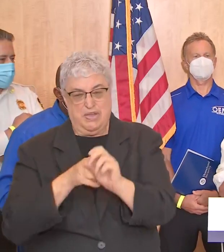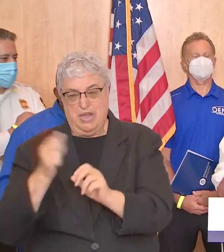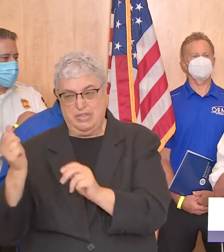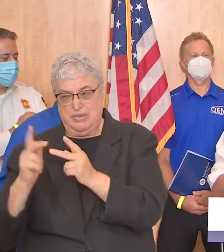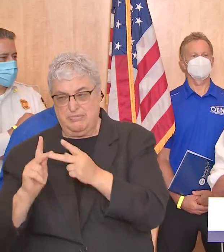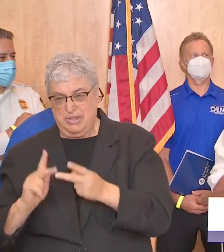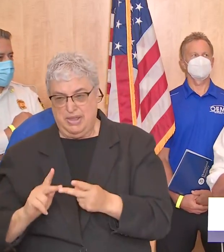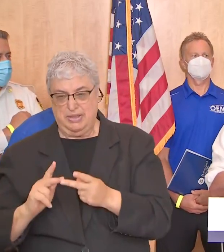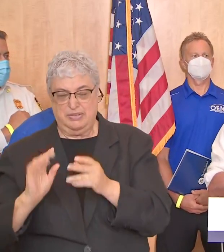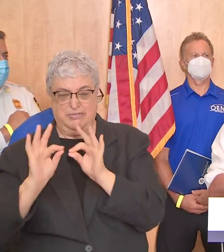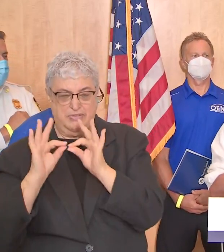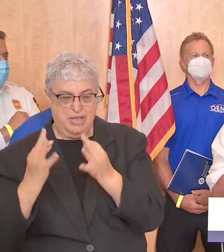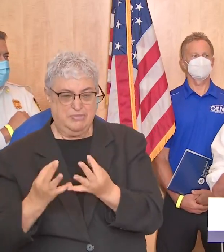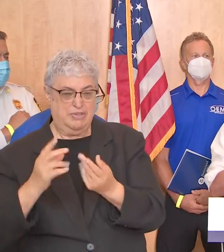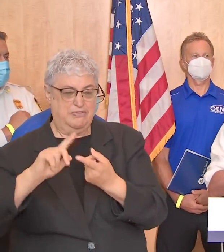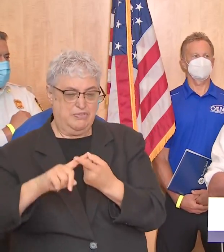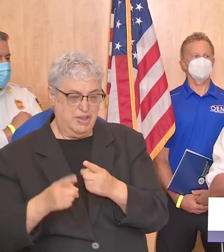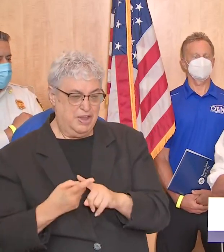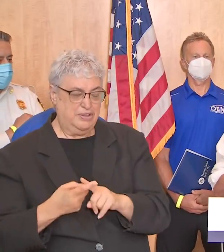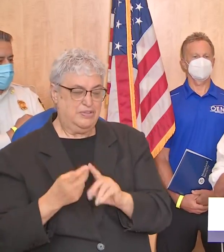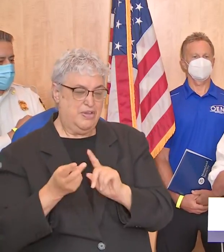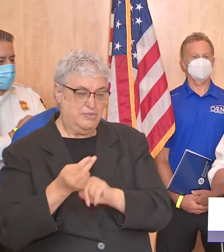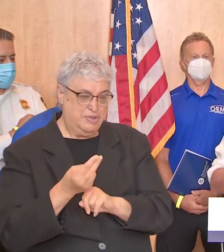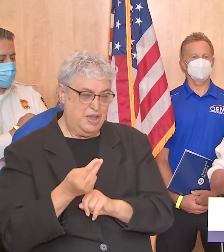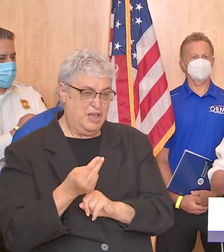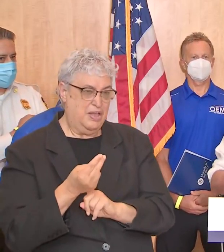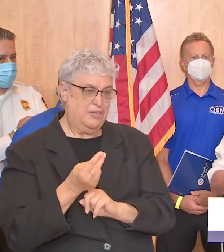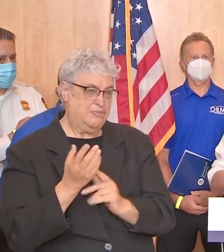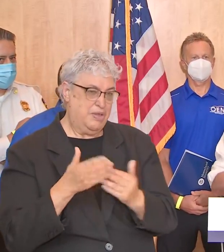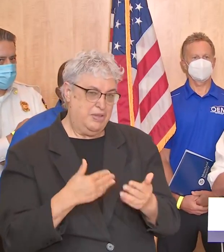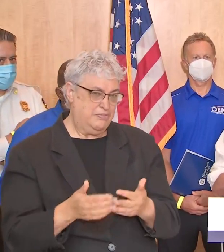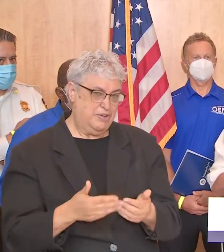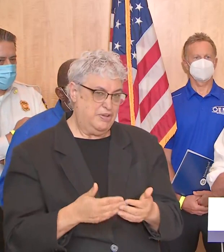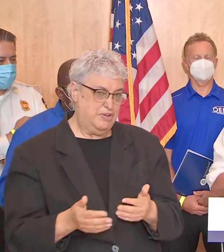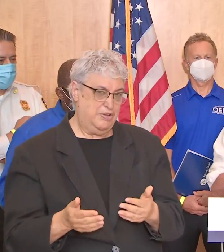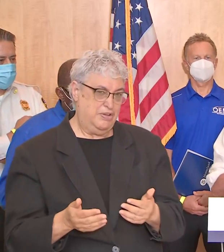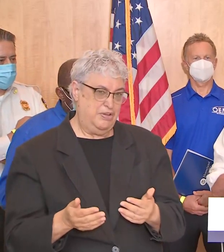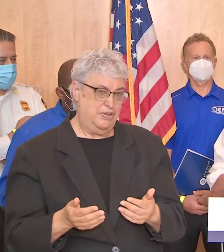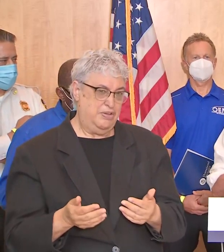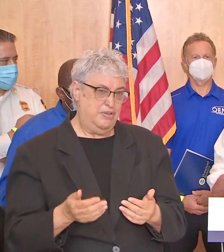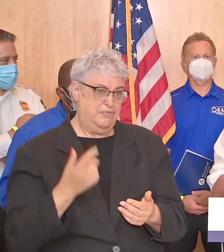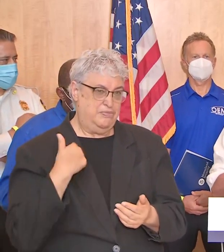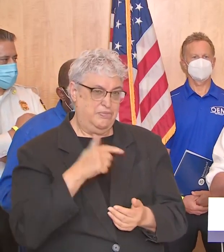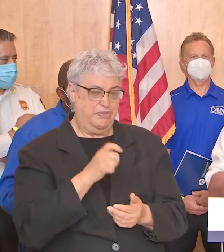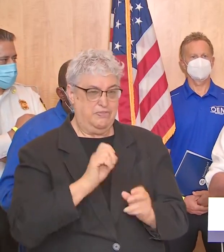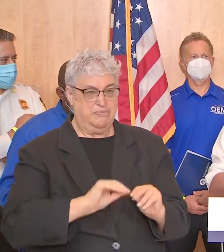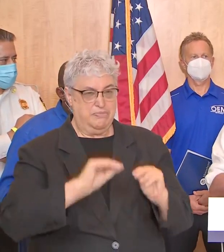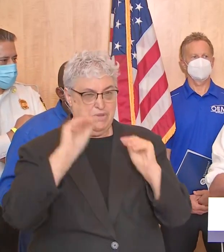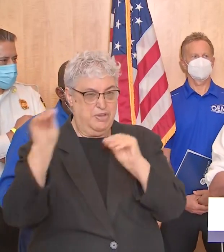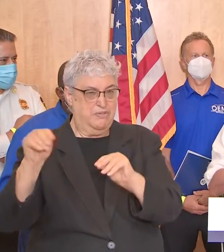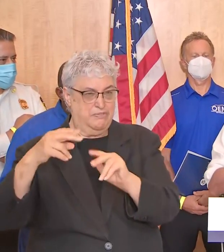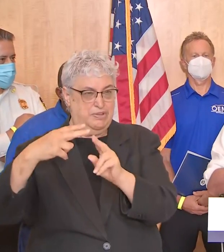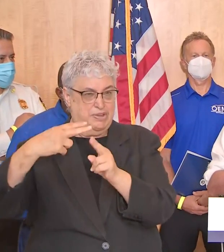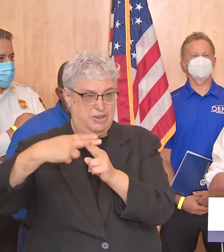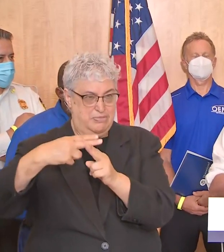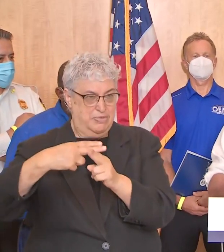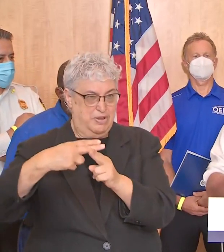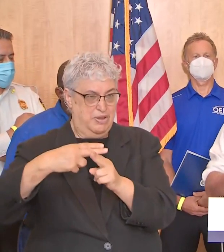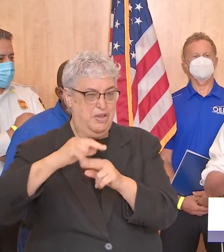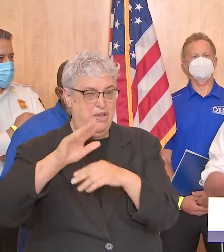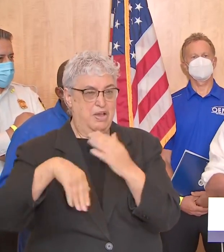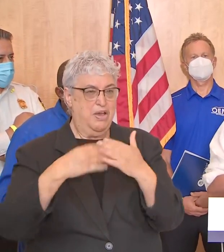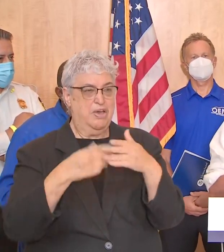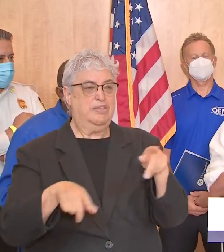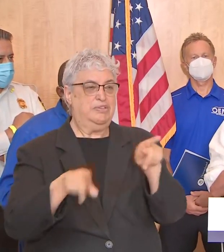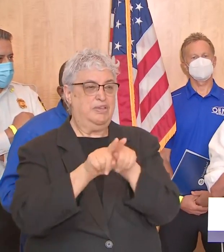whether you're staying with family friends in a hotel wherever you may wind up having to relocate temporarily all the